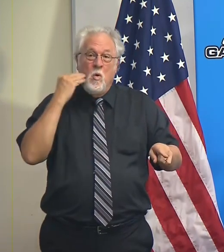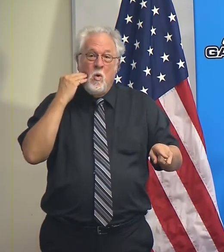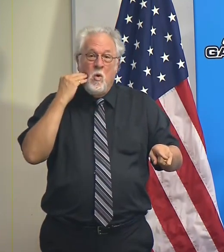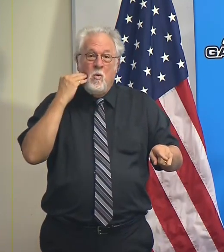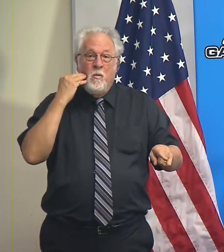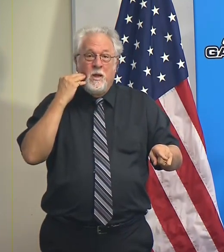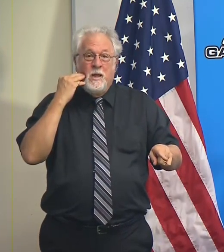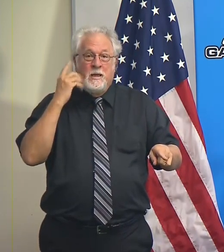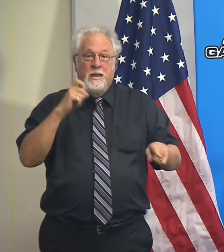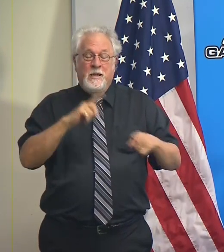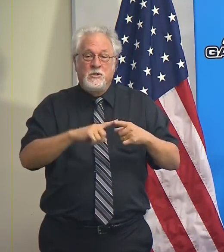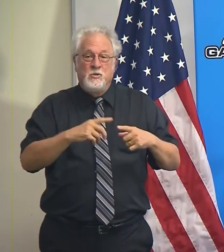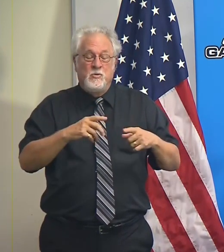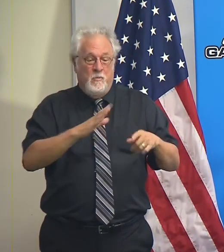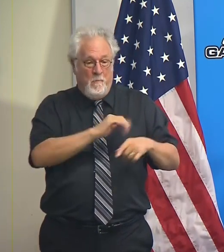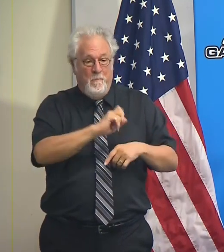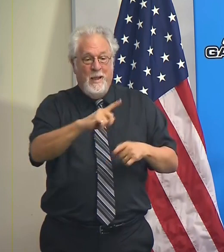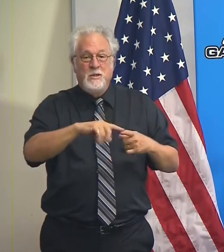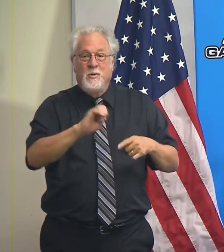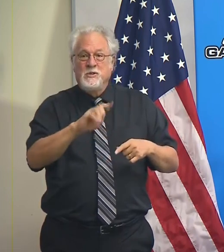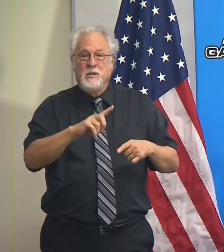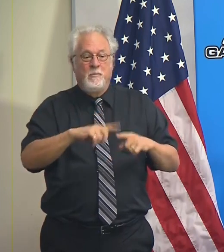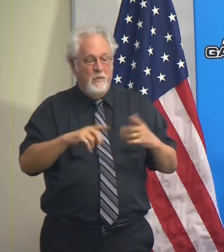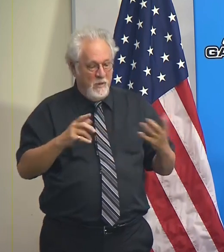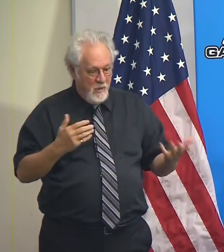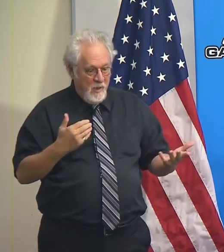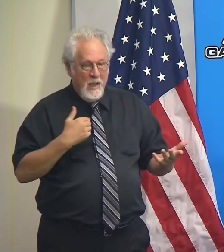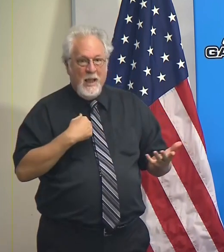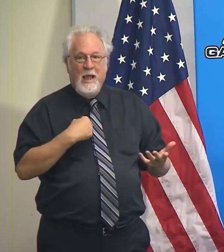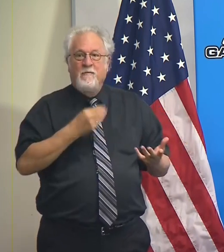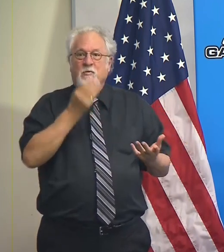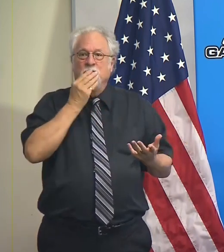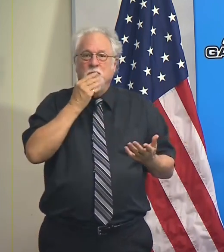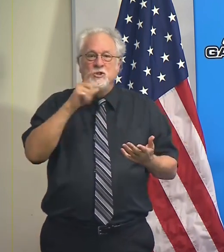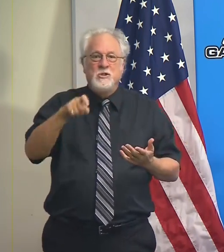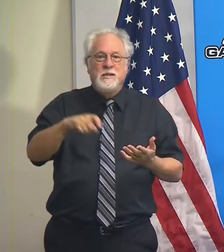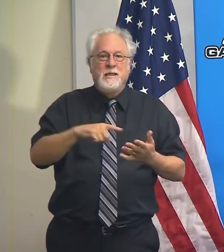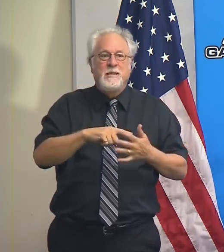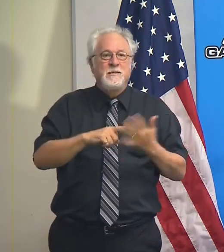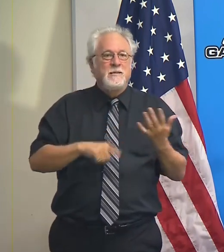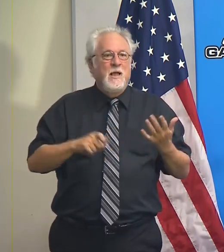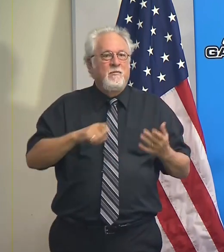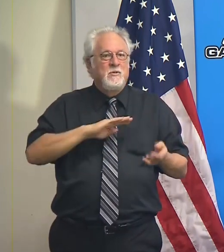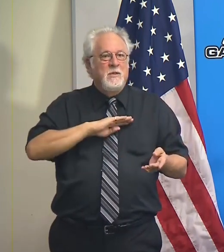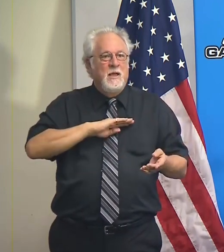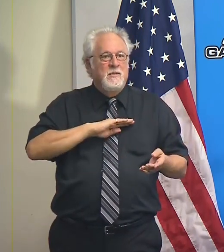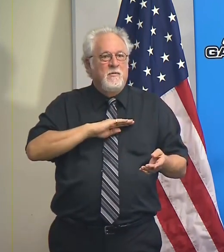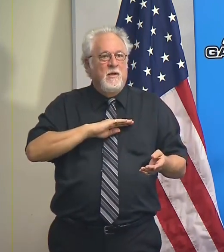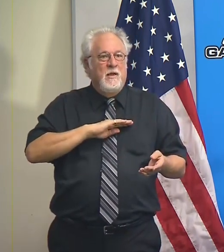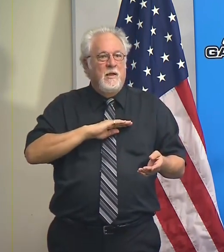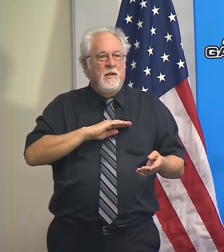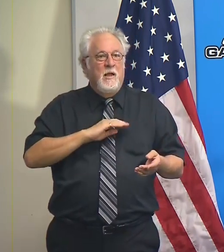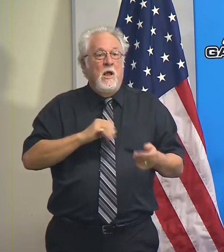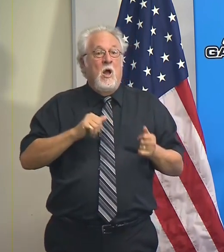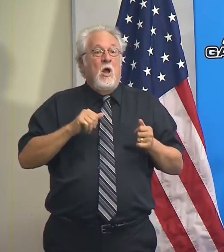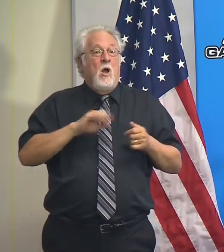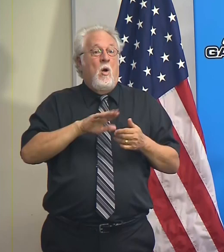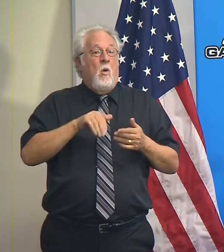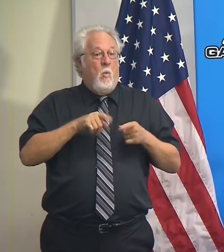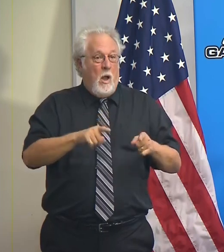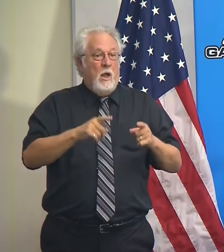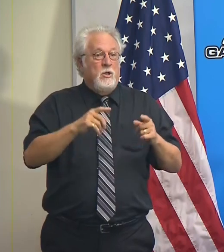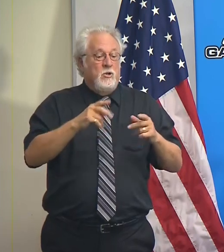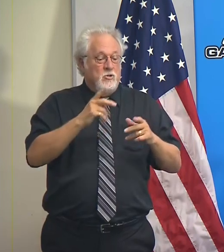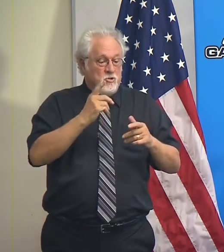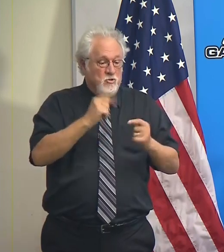needing to resume their education. But you also have all the nutrition needs that you have to satisfy all while you hopefully are